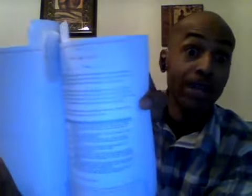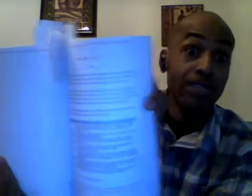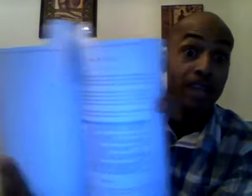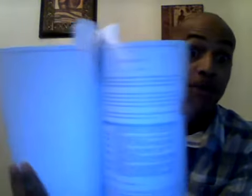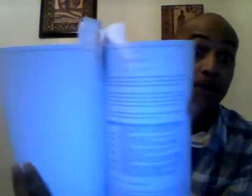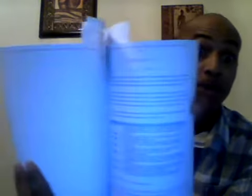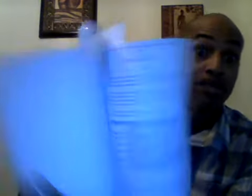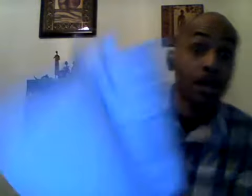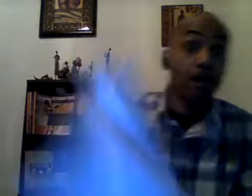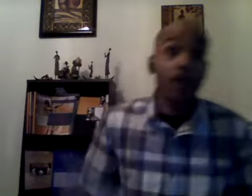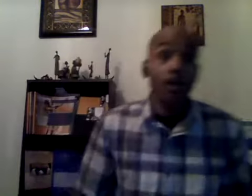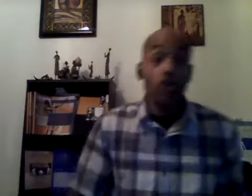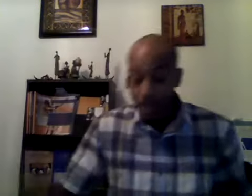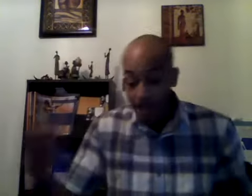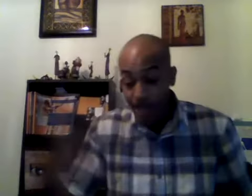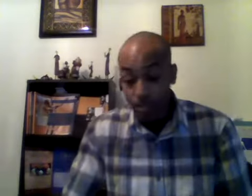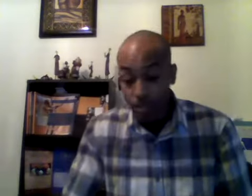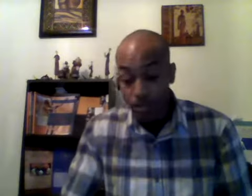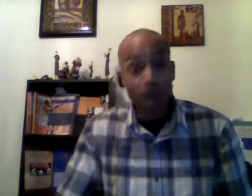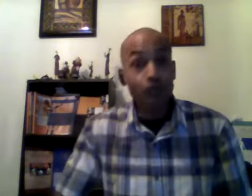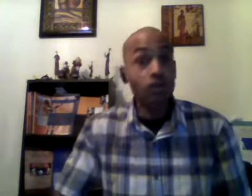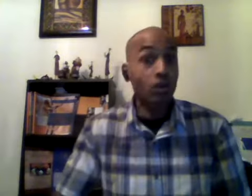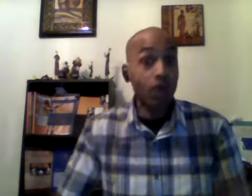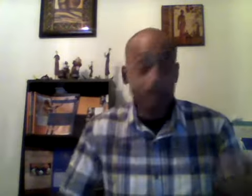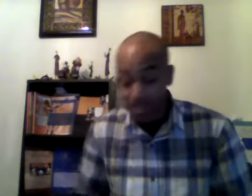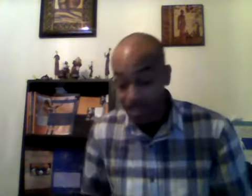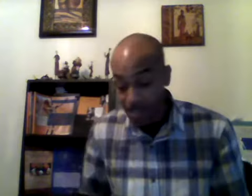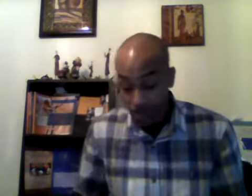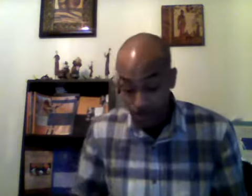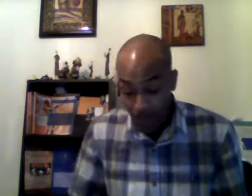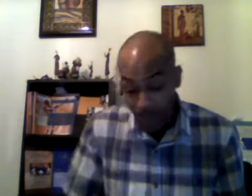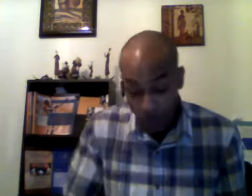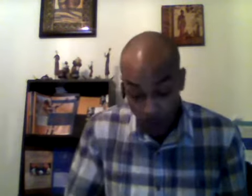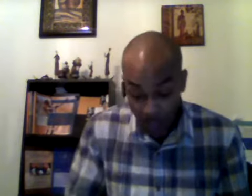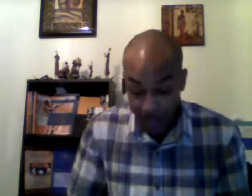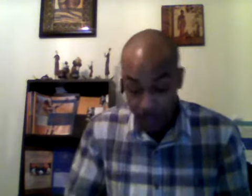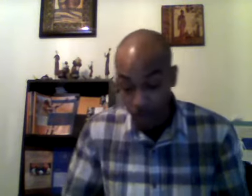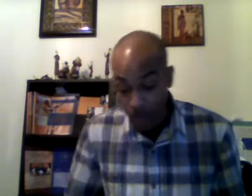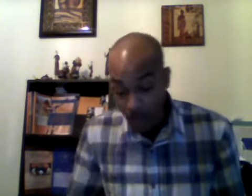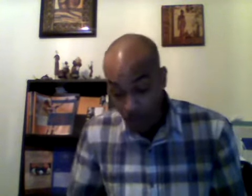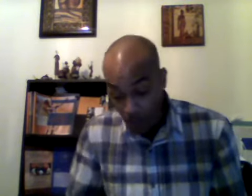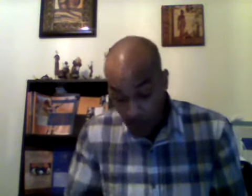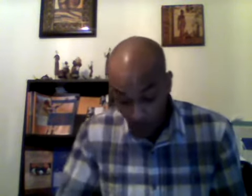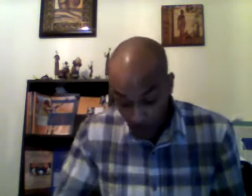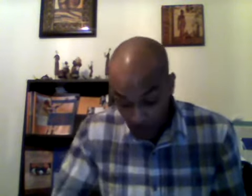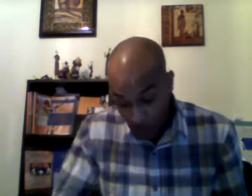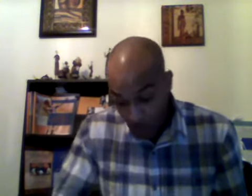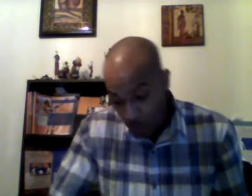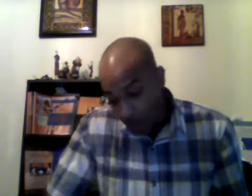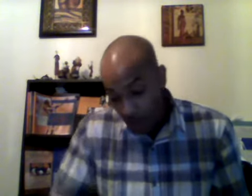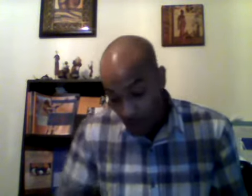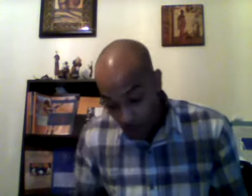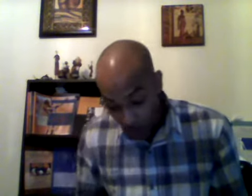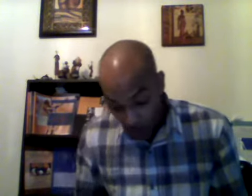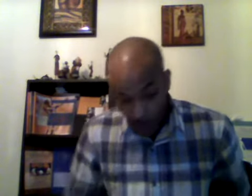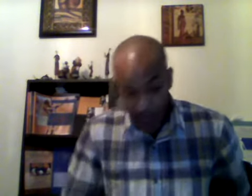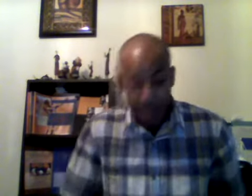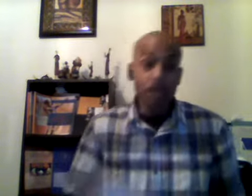examine yourself you can ask yourself the questions that your doctor would ask you see we go into if you don't know how to